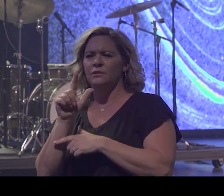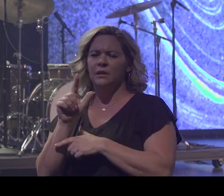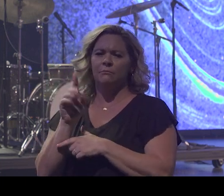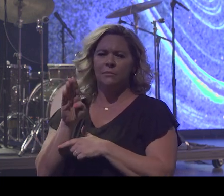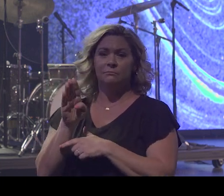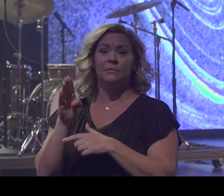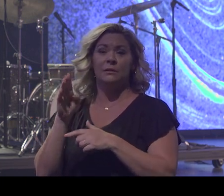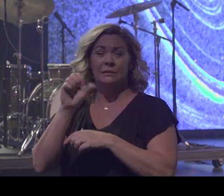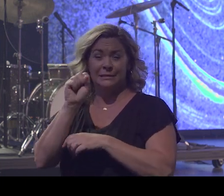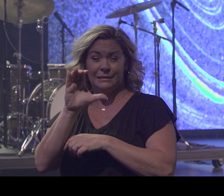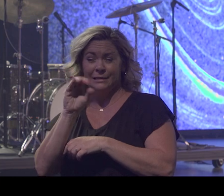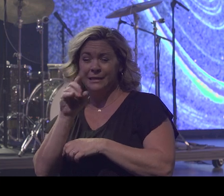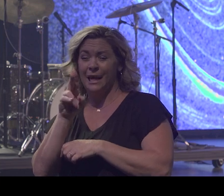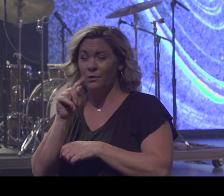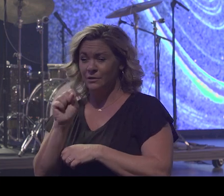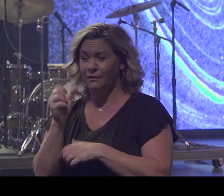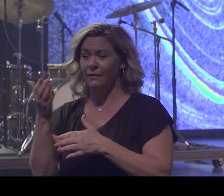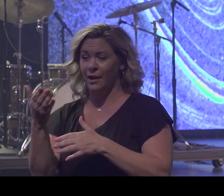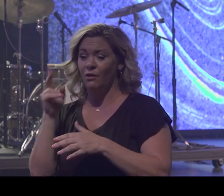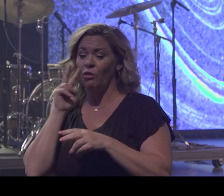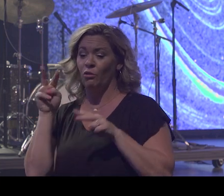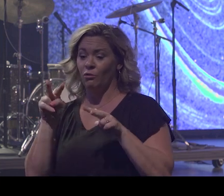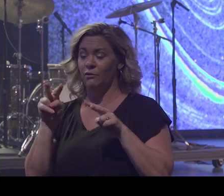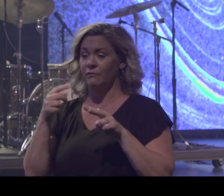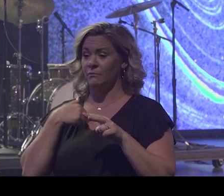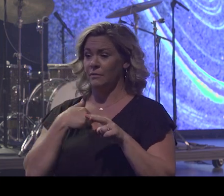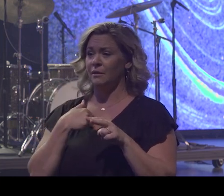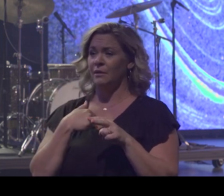me. I go 0 for 4 and strike out three times.